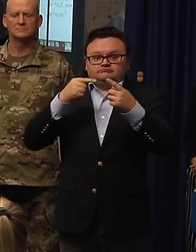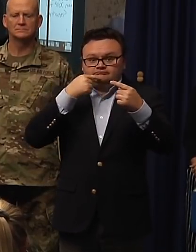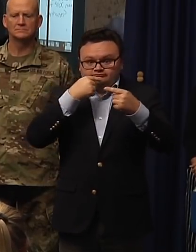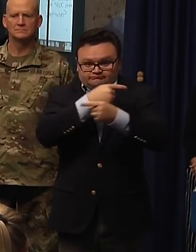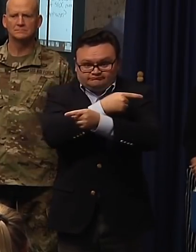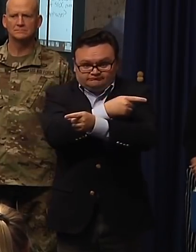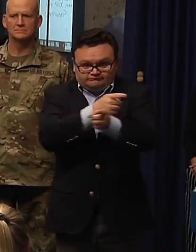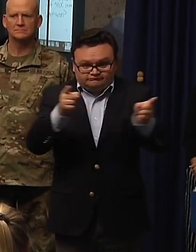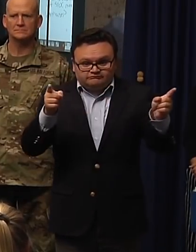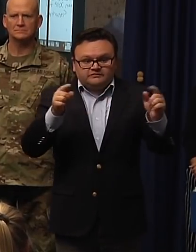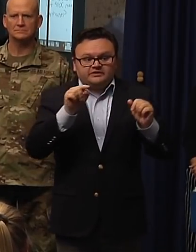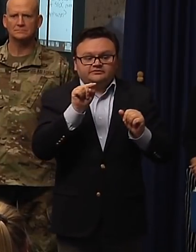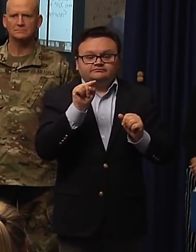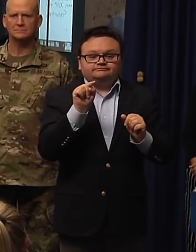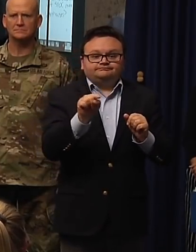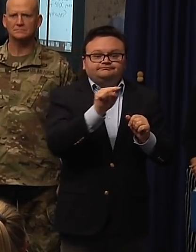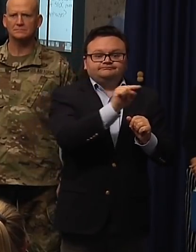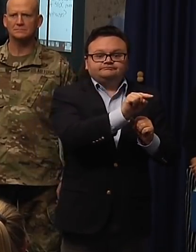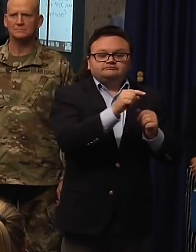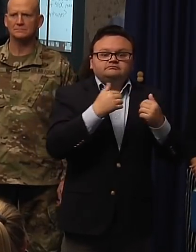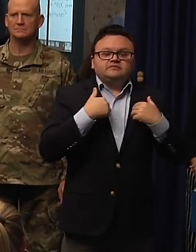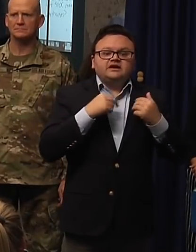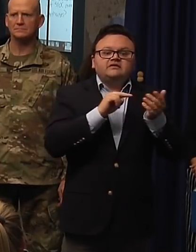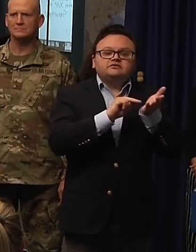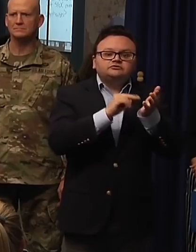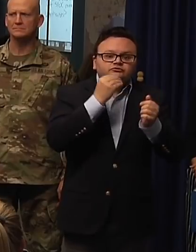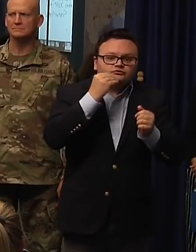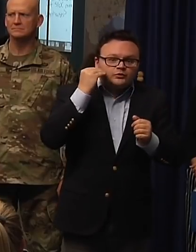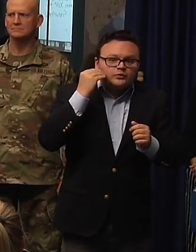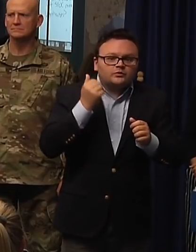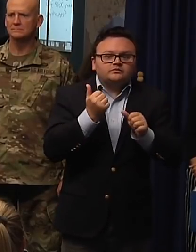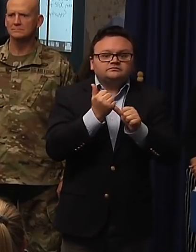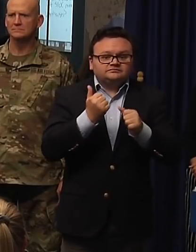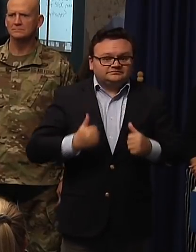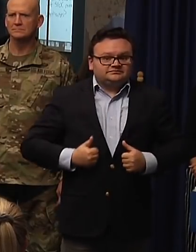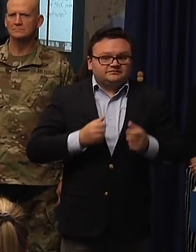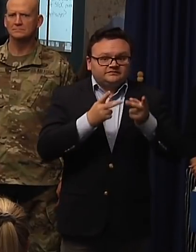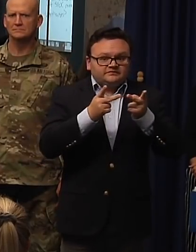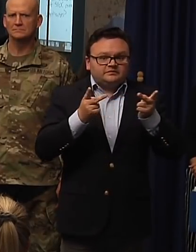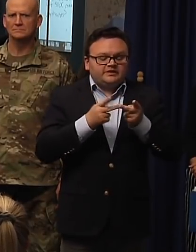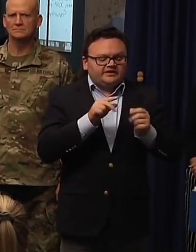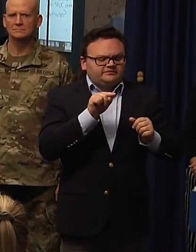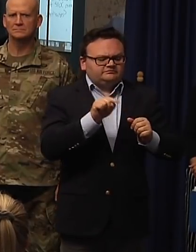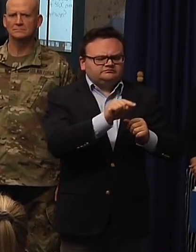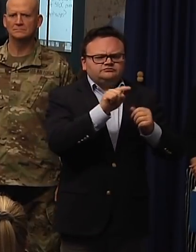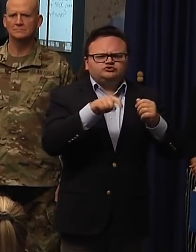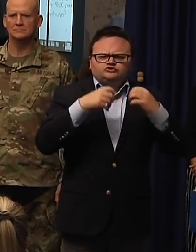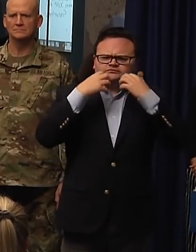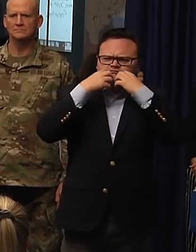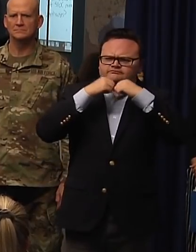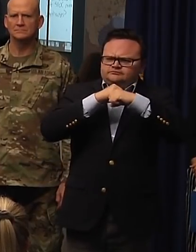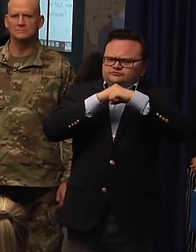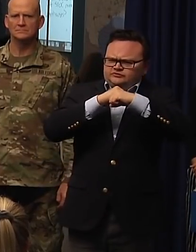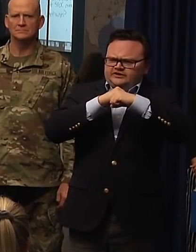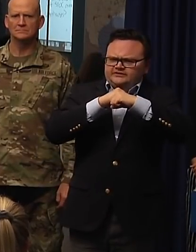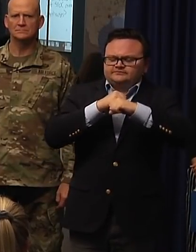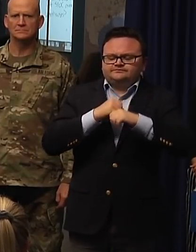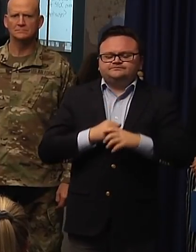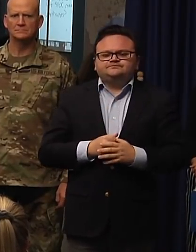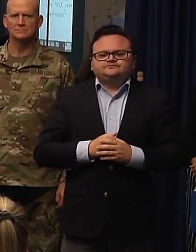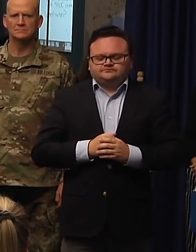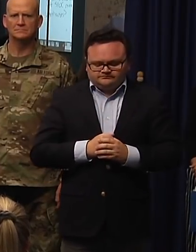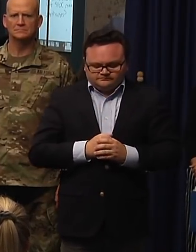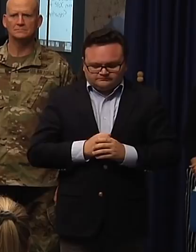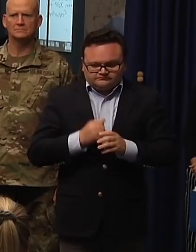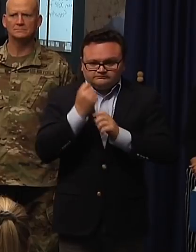are operating nursing homes and assisted living facilities to protect their residents. Nevertheless, there are now two